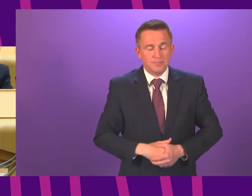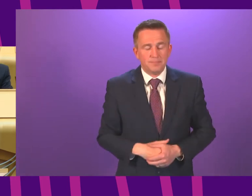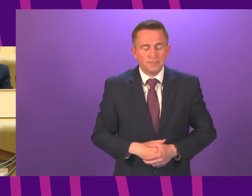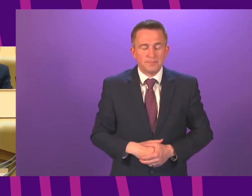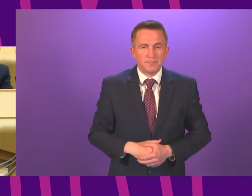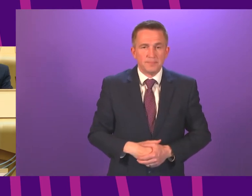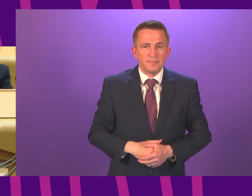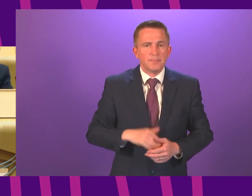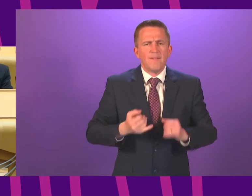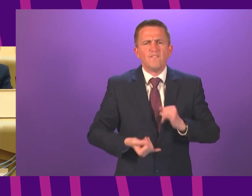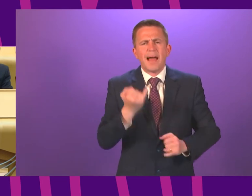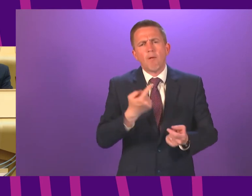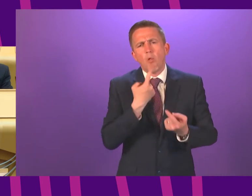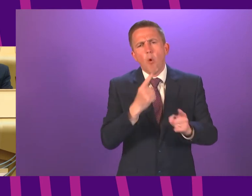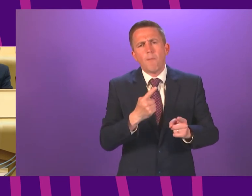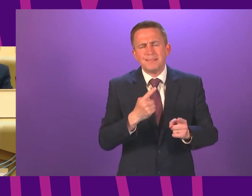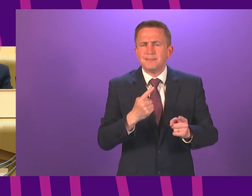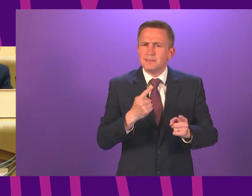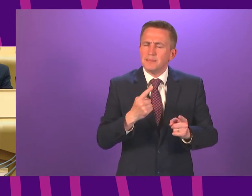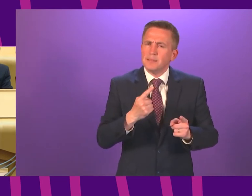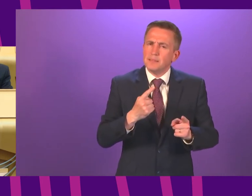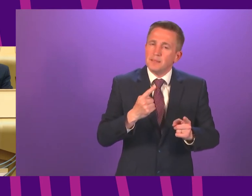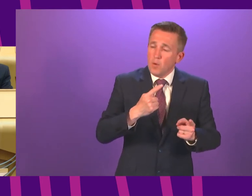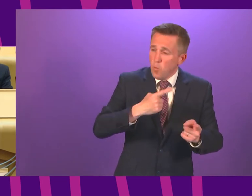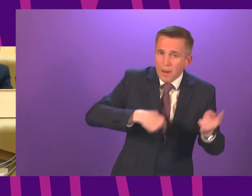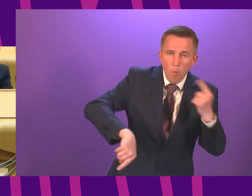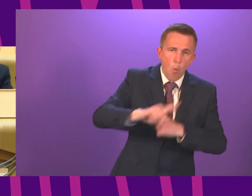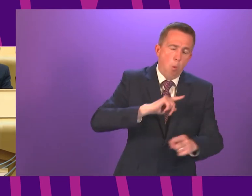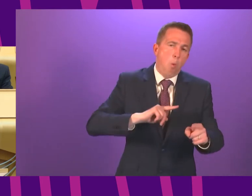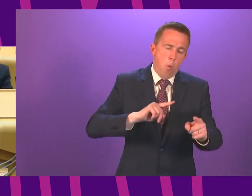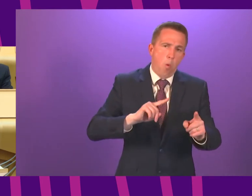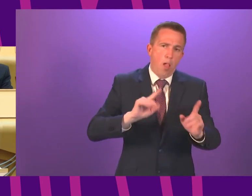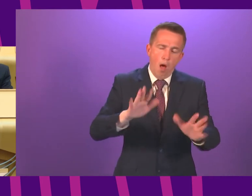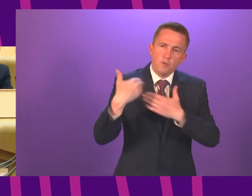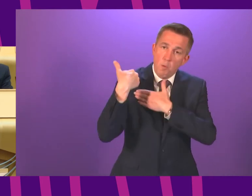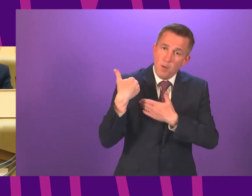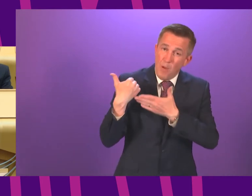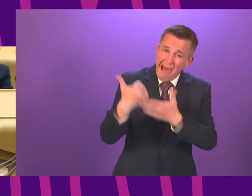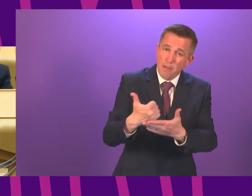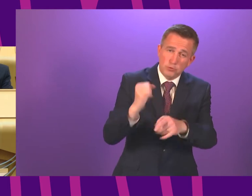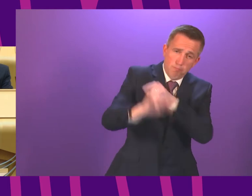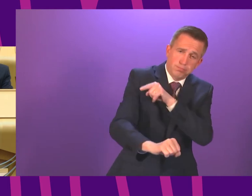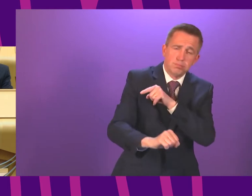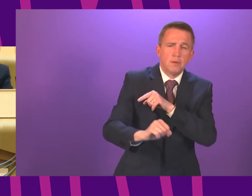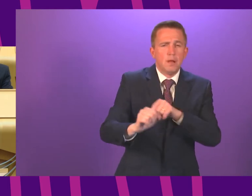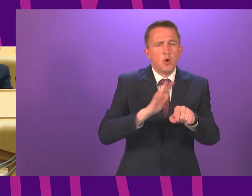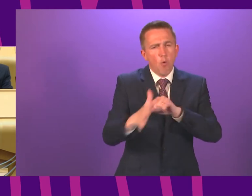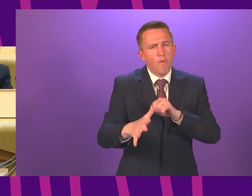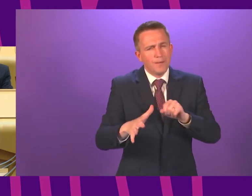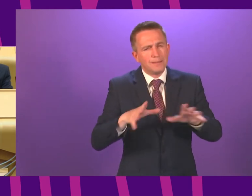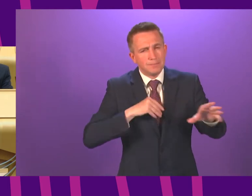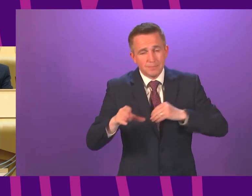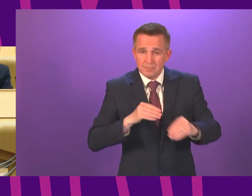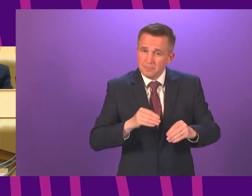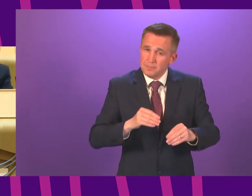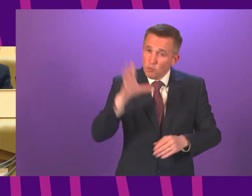one I will finish on, is that, as always, all of us have a part to play in beating the virus back. So please get